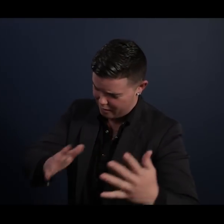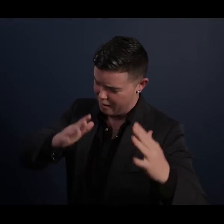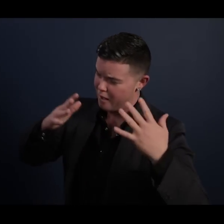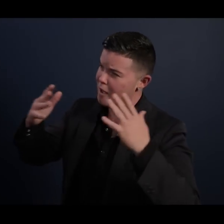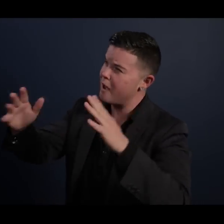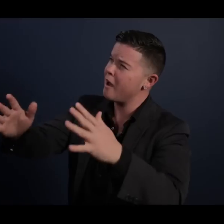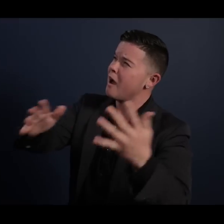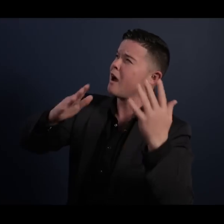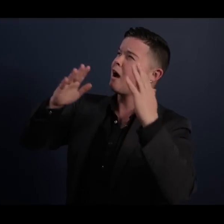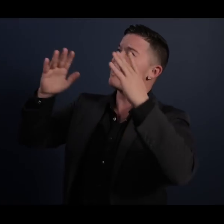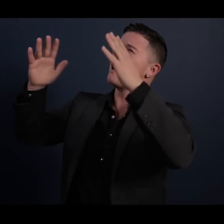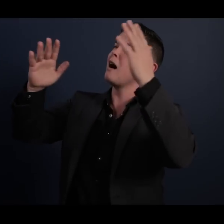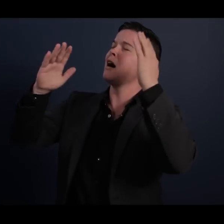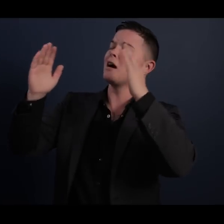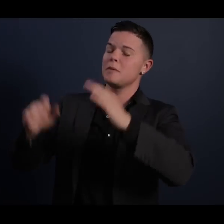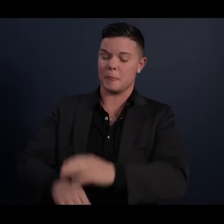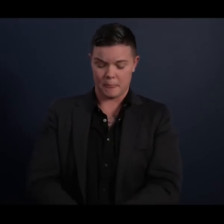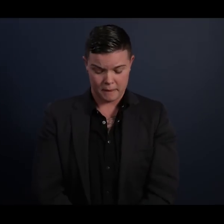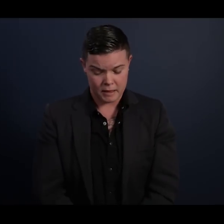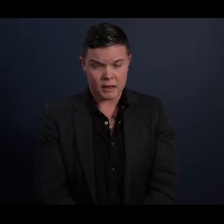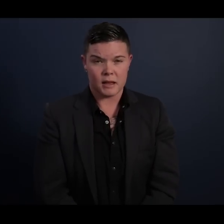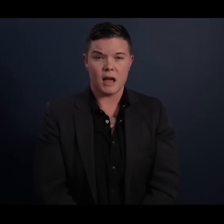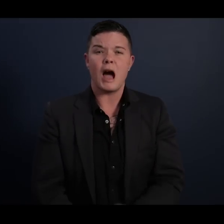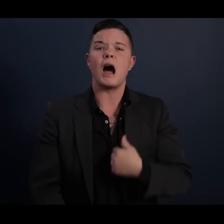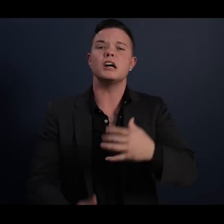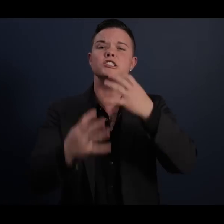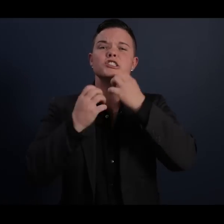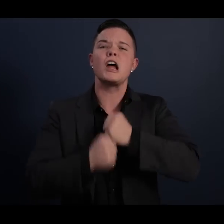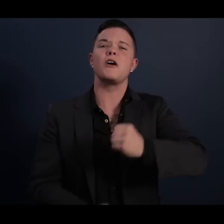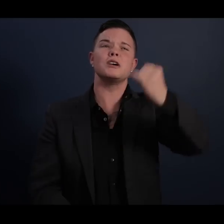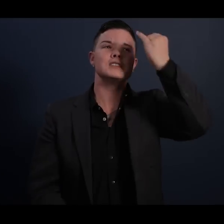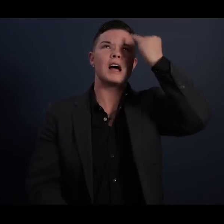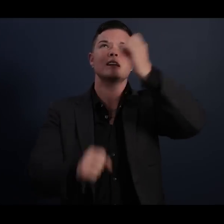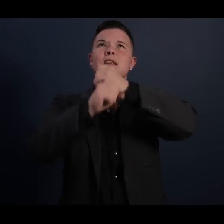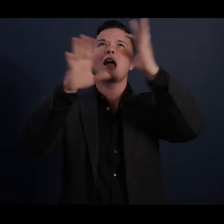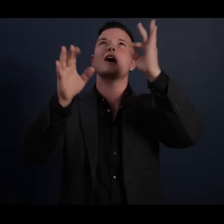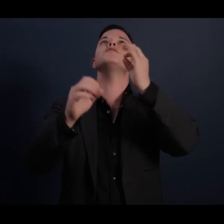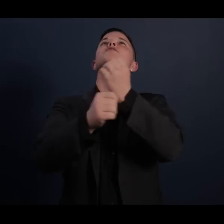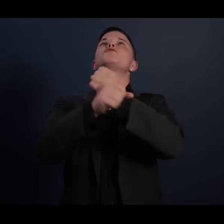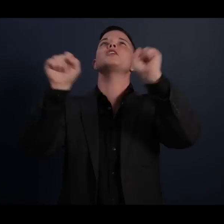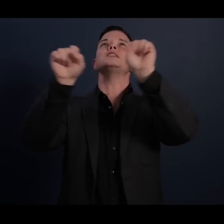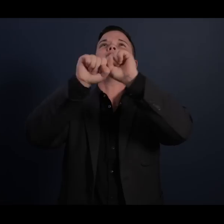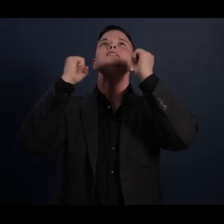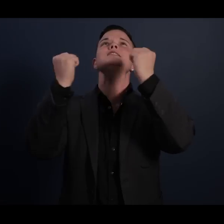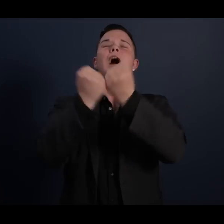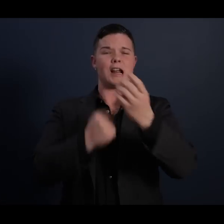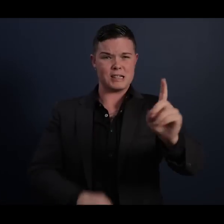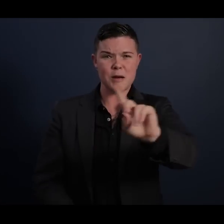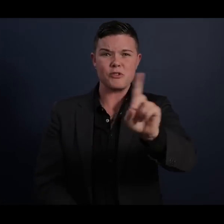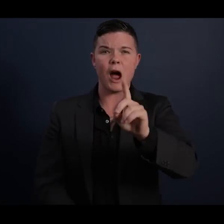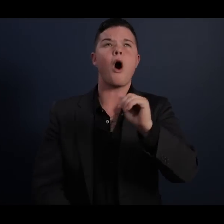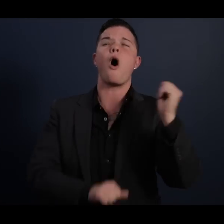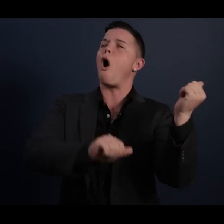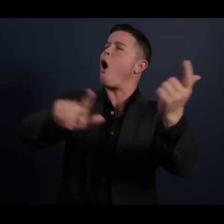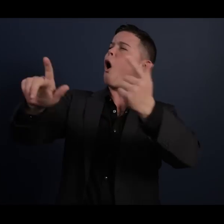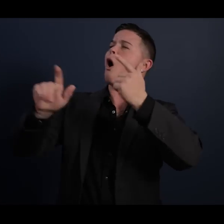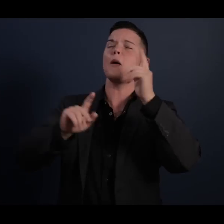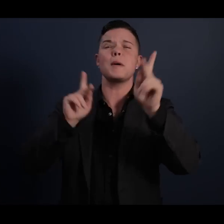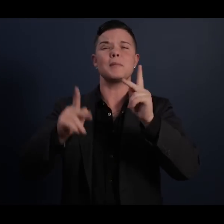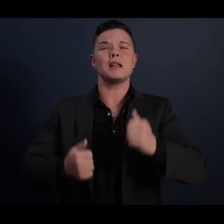I've cherished the ideal of a democratic and free society in which all persons live together in harmony and